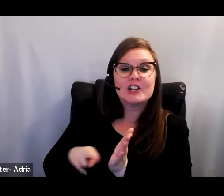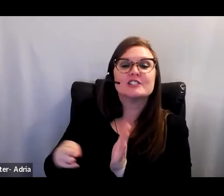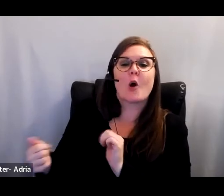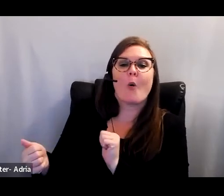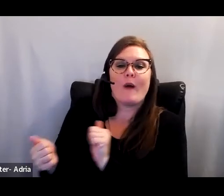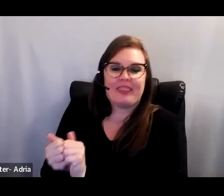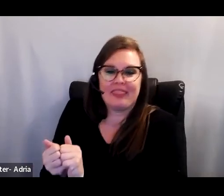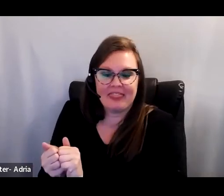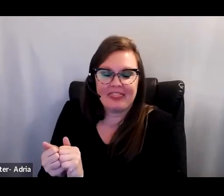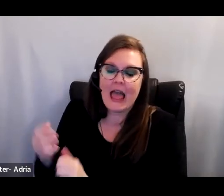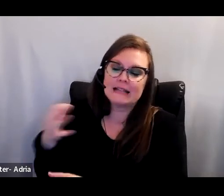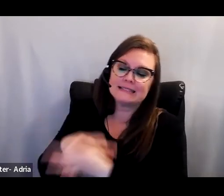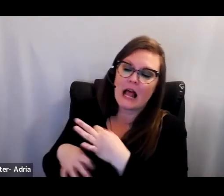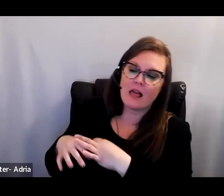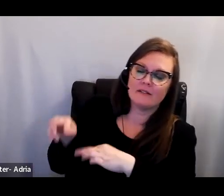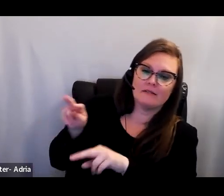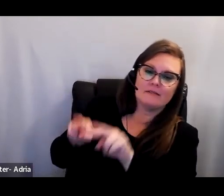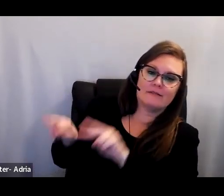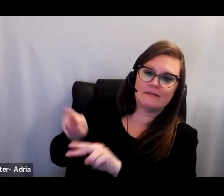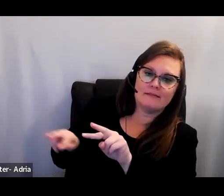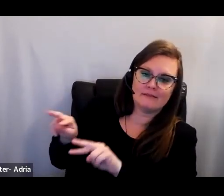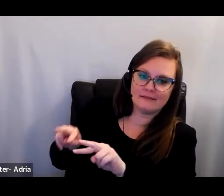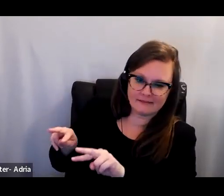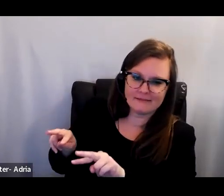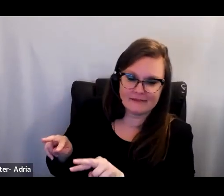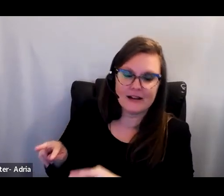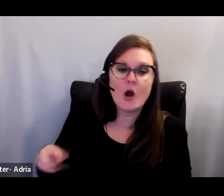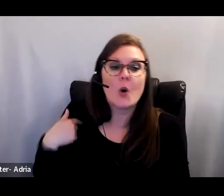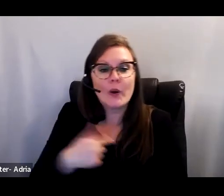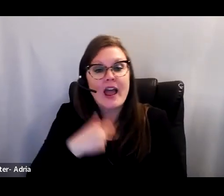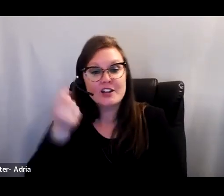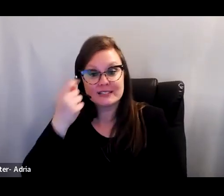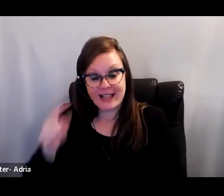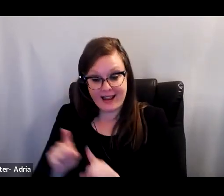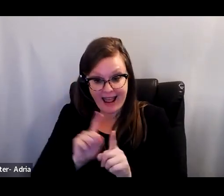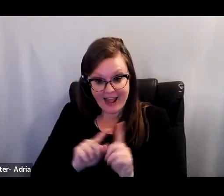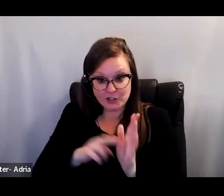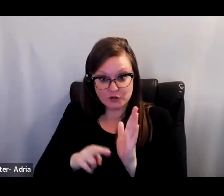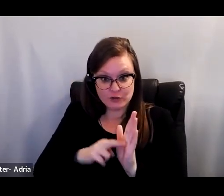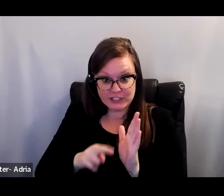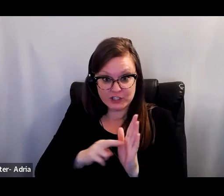be continually attentive to the power dynamic involved in our positionality as university researchers.